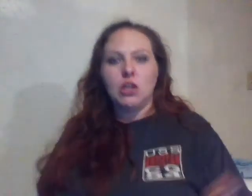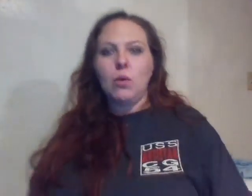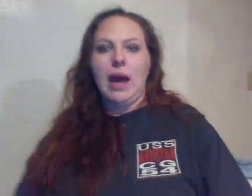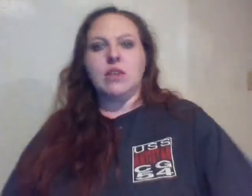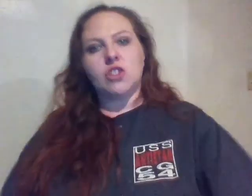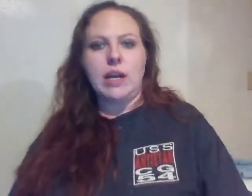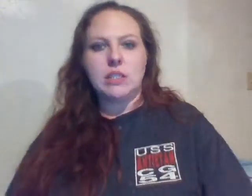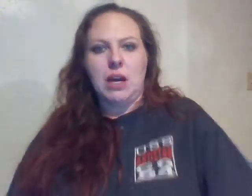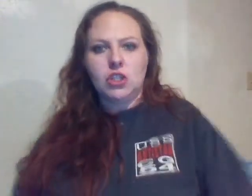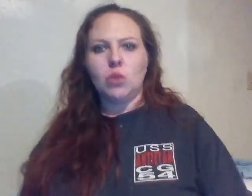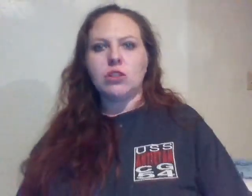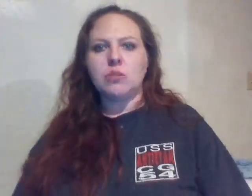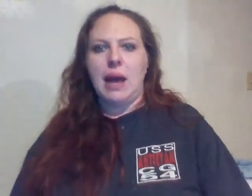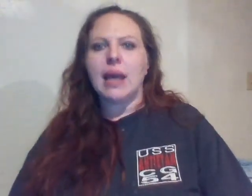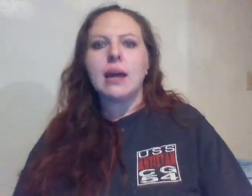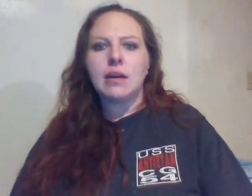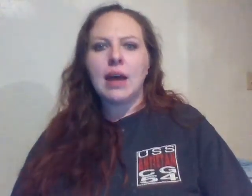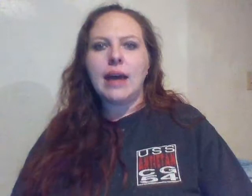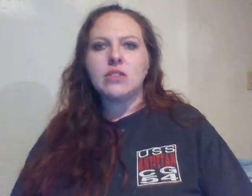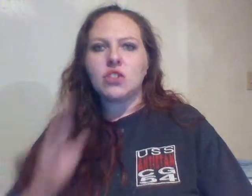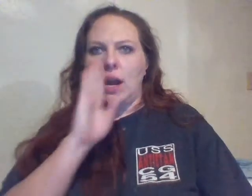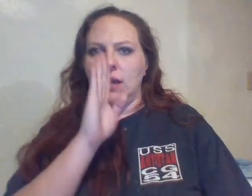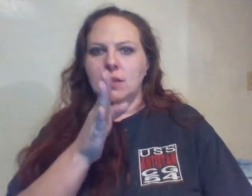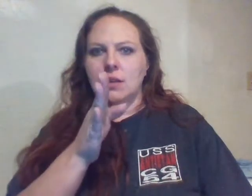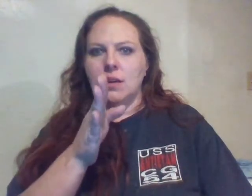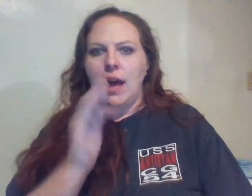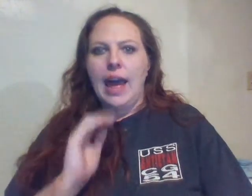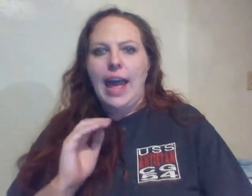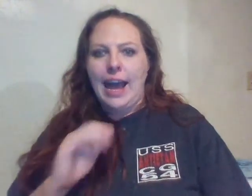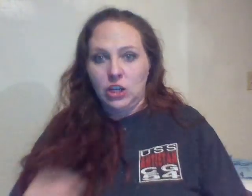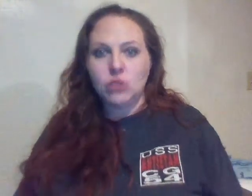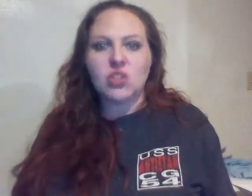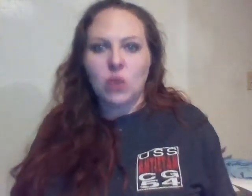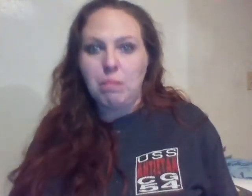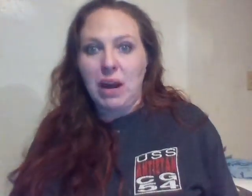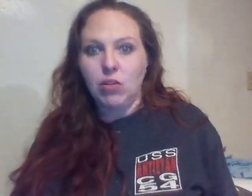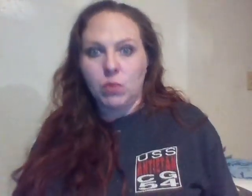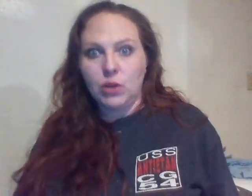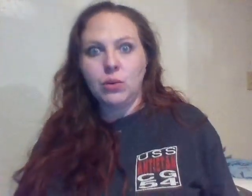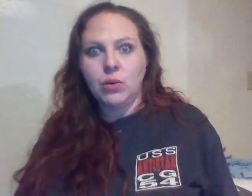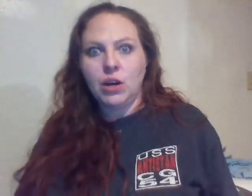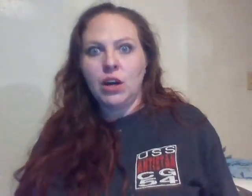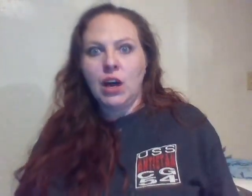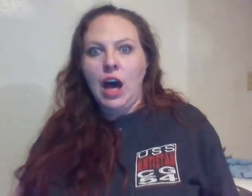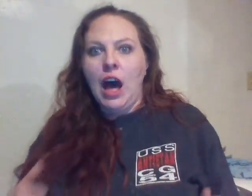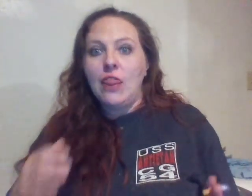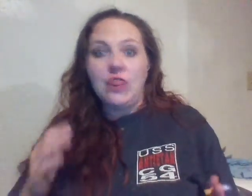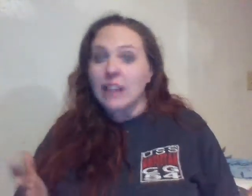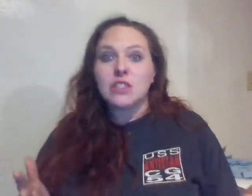you have a straight spine, shoulders back, head straight, and you just sort of barrel through, that's the